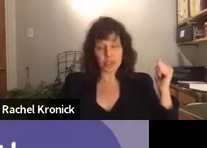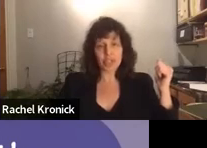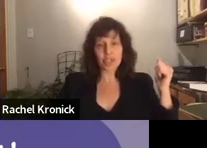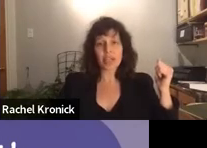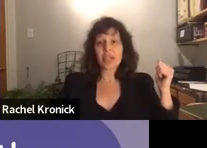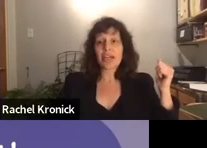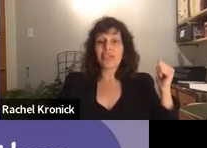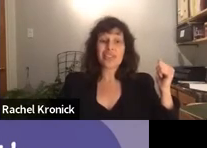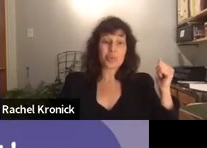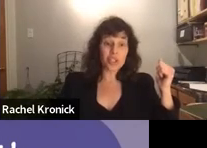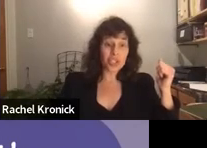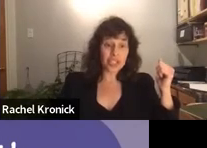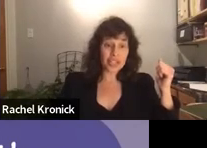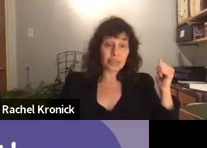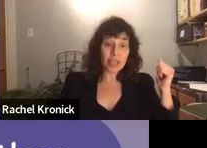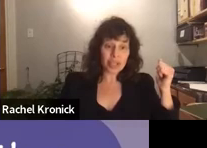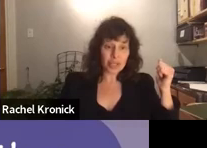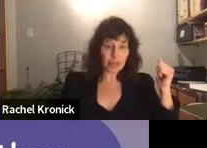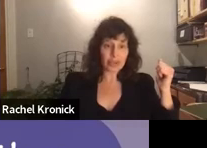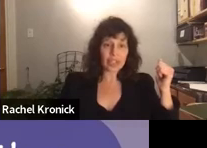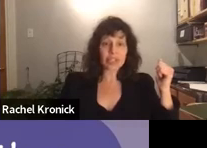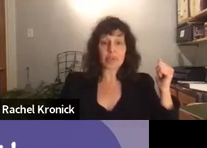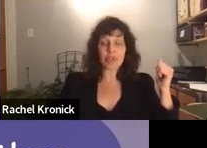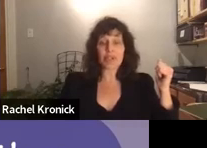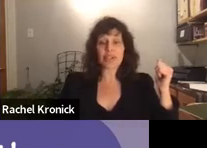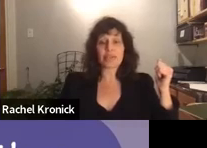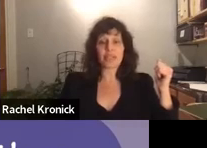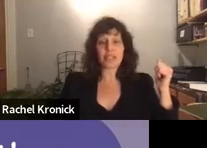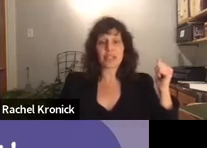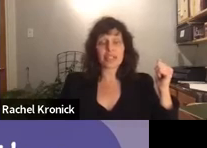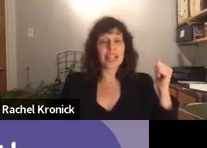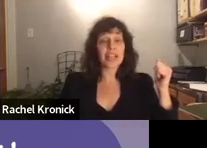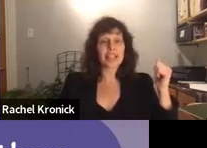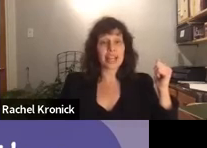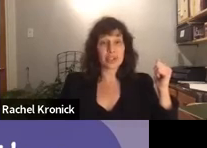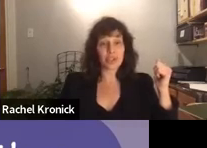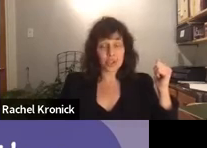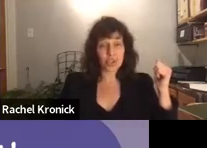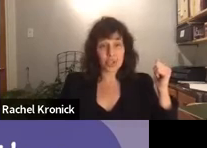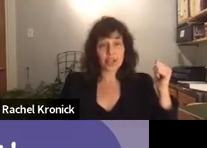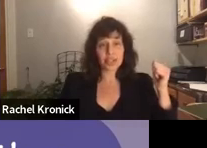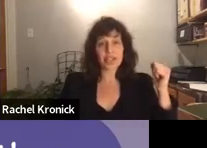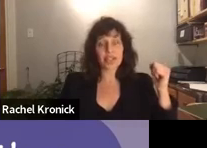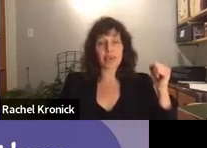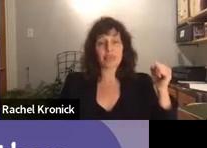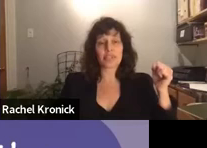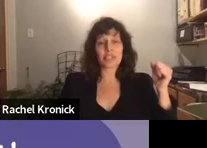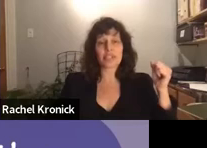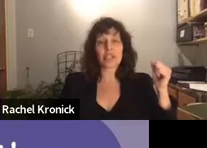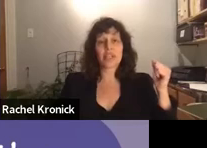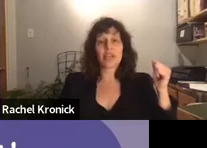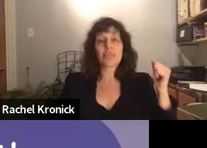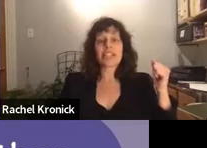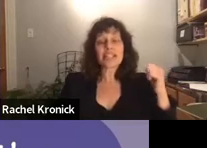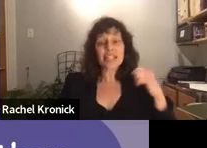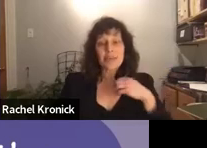experience. And this is what she said to me about the experience of being detained and having her young sons come to visit.